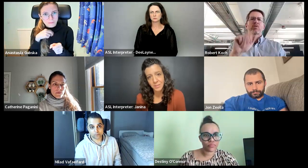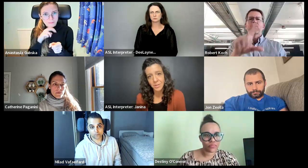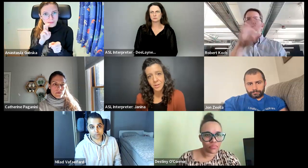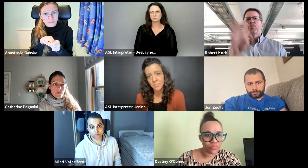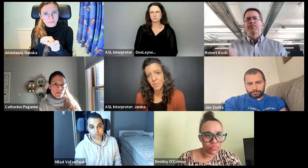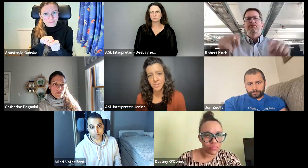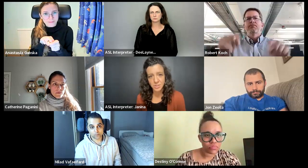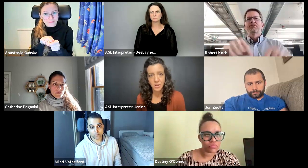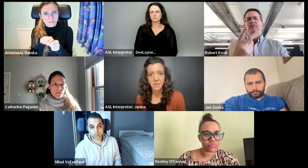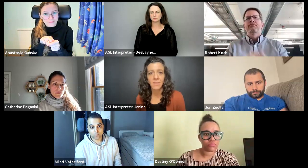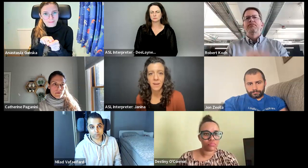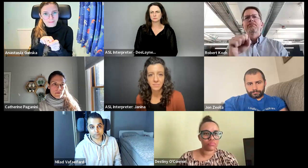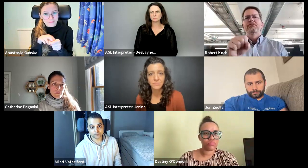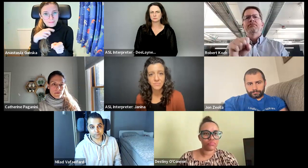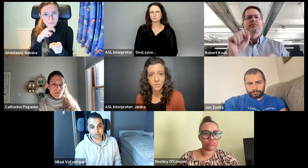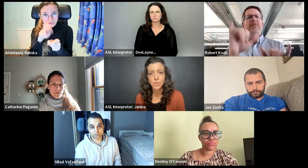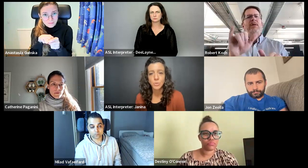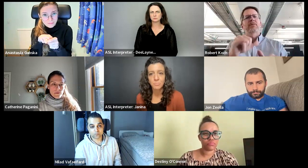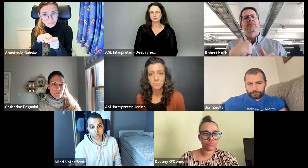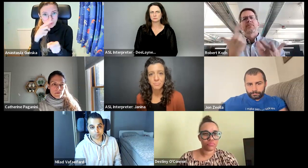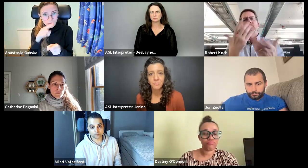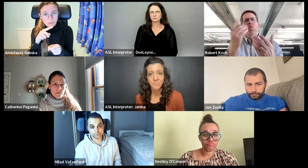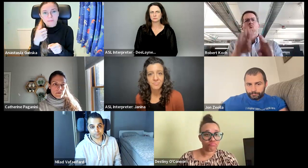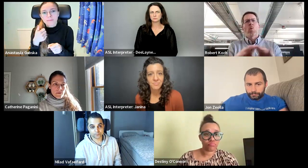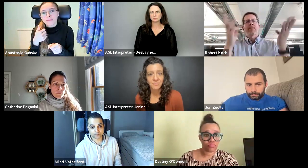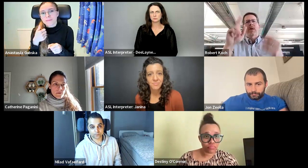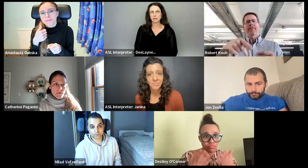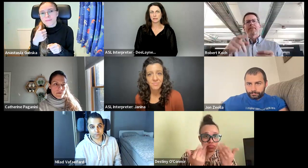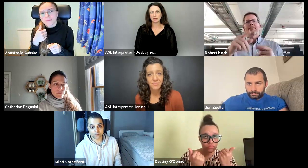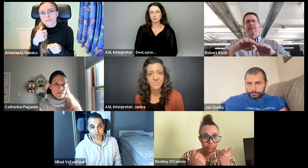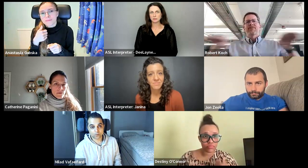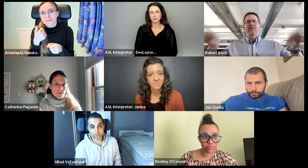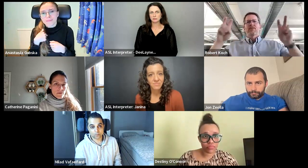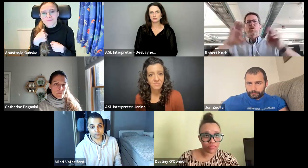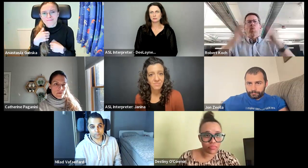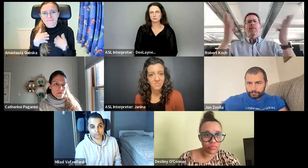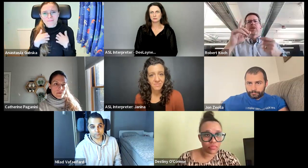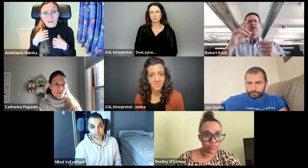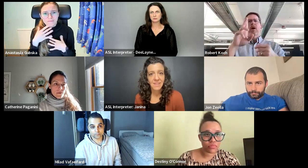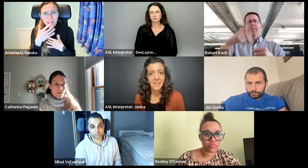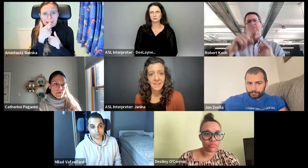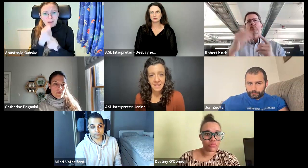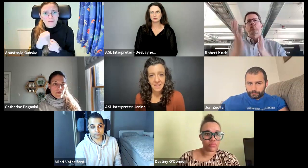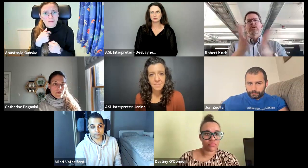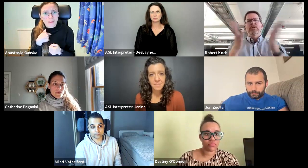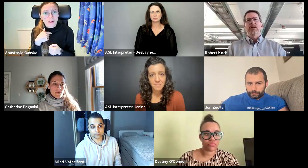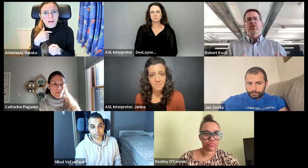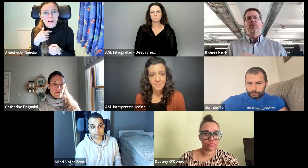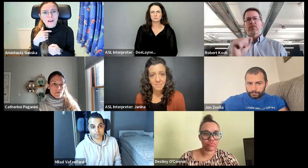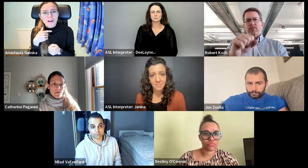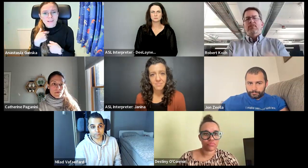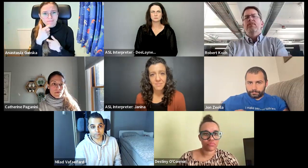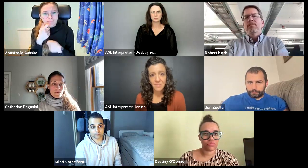Because you're in Europe, you can just join online. Your Zoom. And I can join that? Yep.